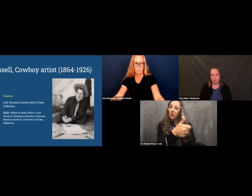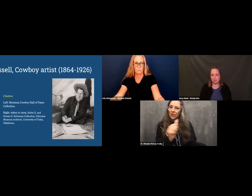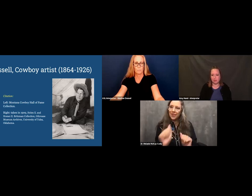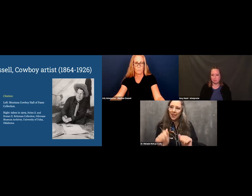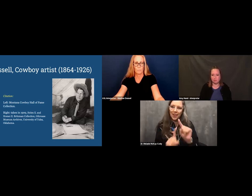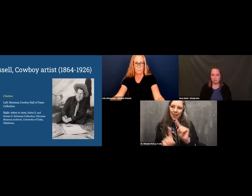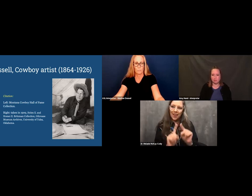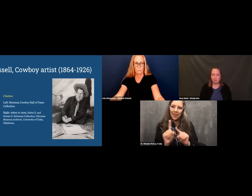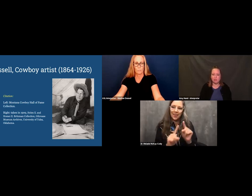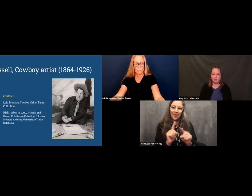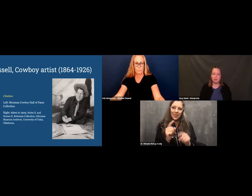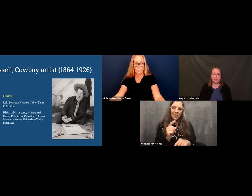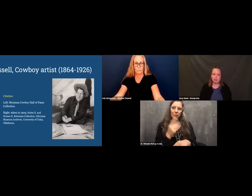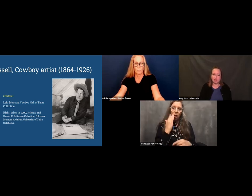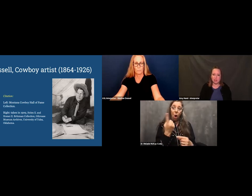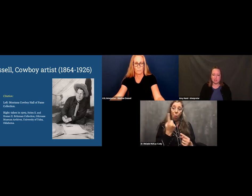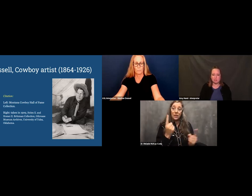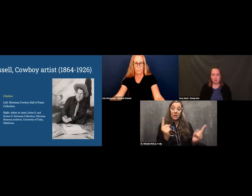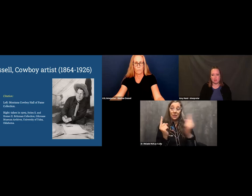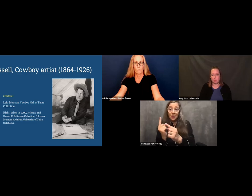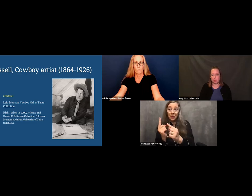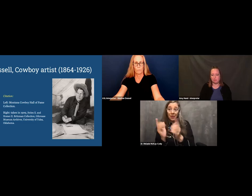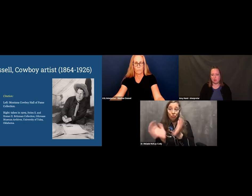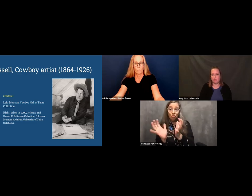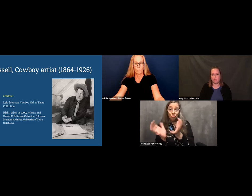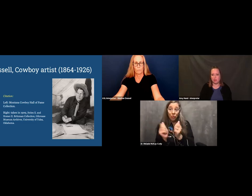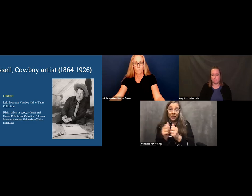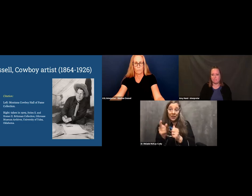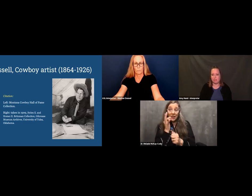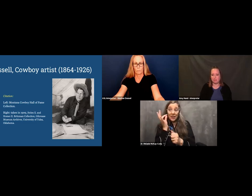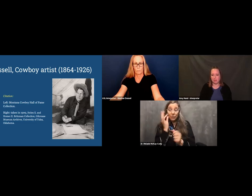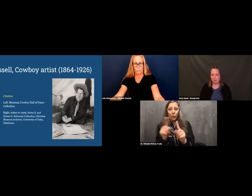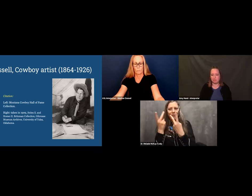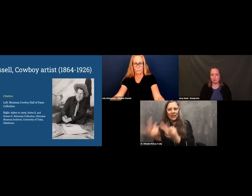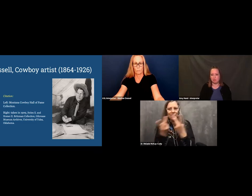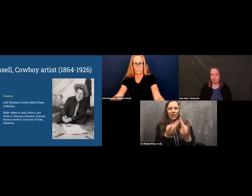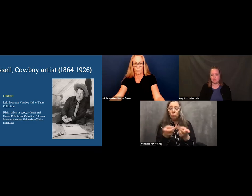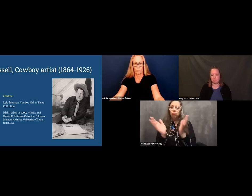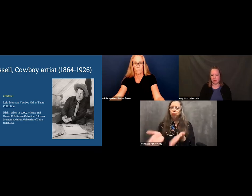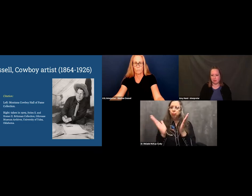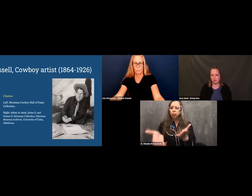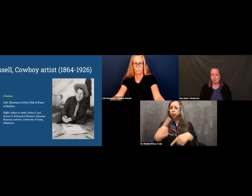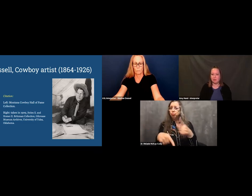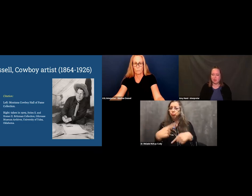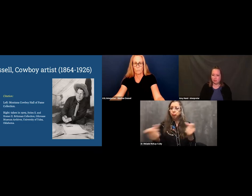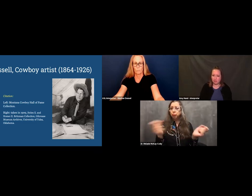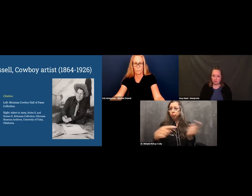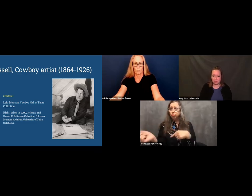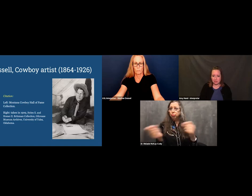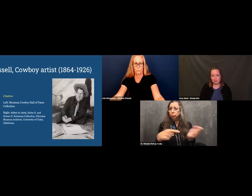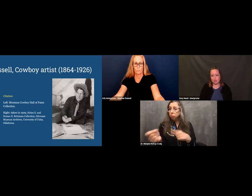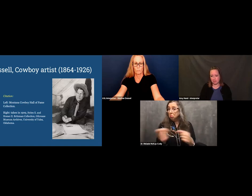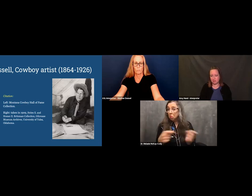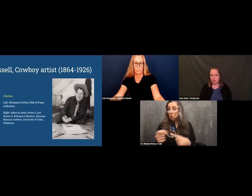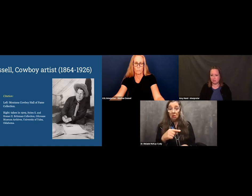there on a landscape. But I think that this may have been a point of pride for him because he himself could sign. He